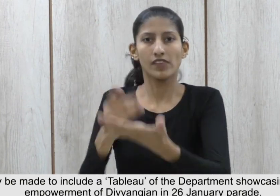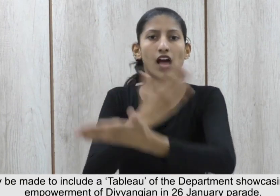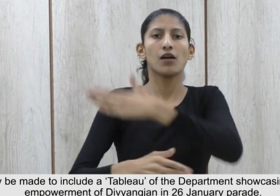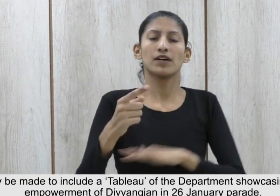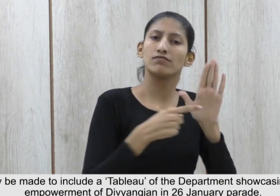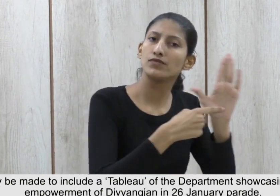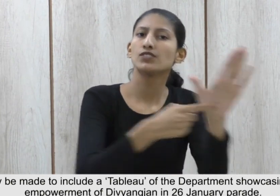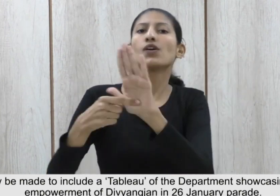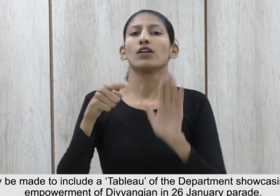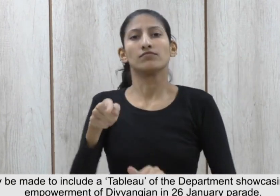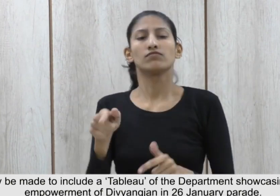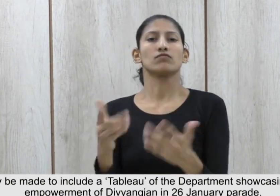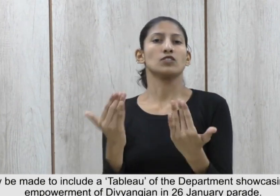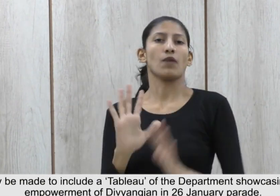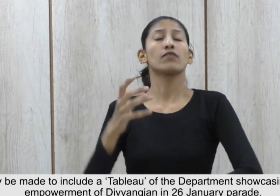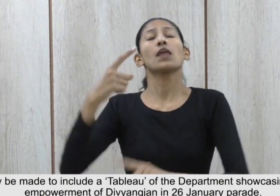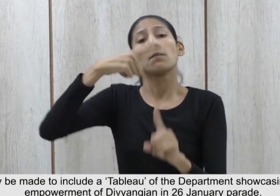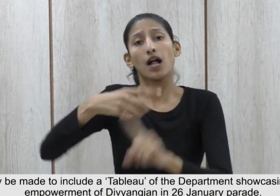Parade. 16 Parade.